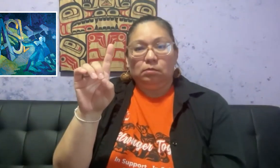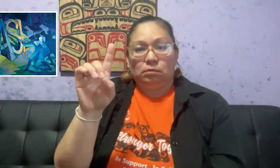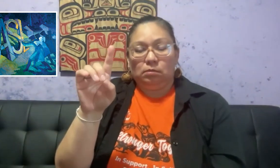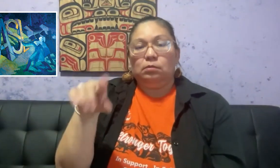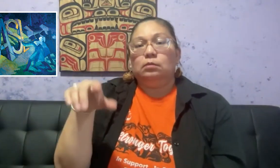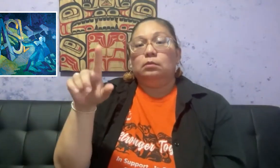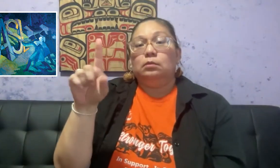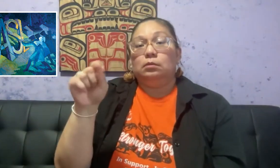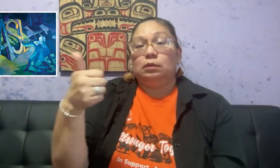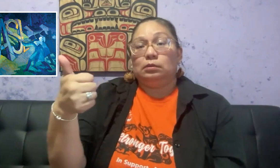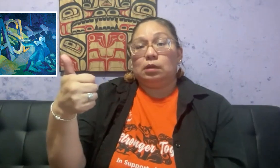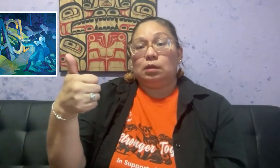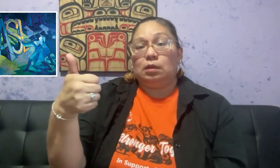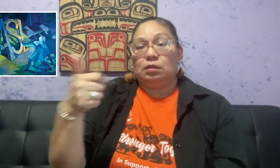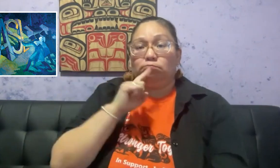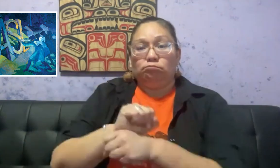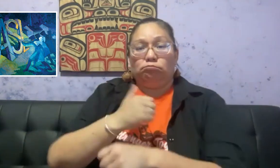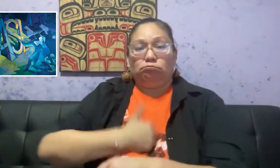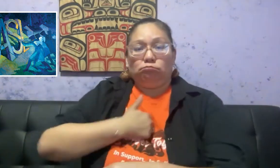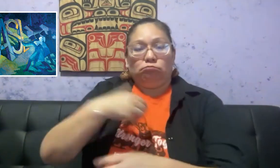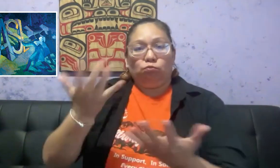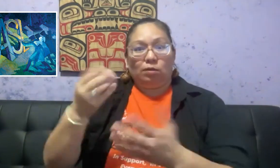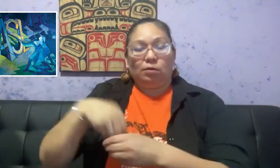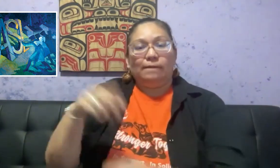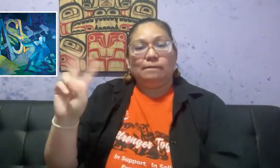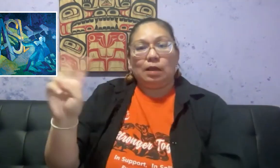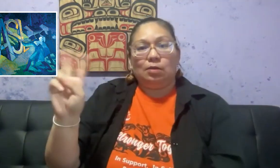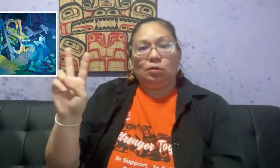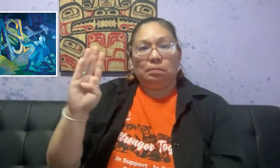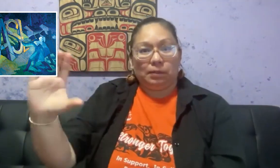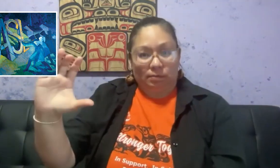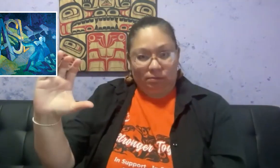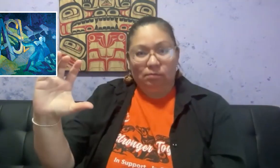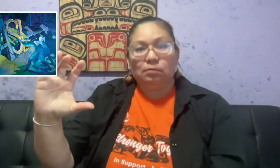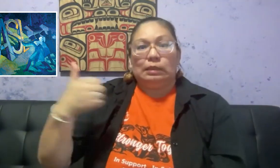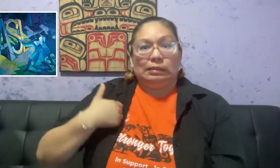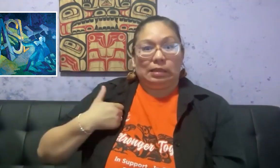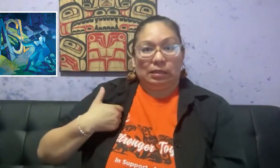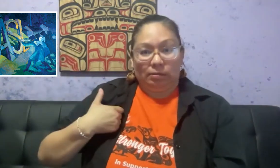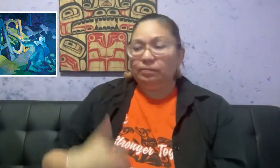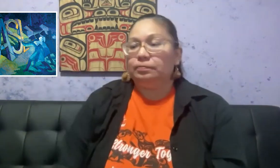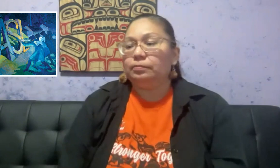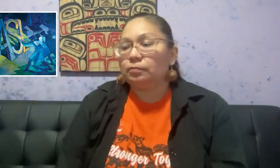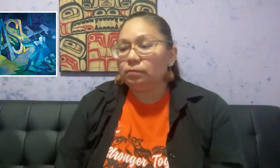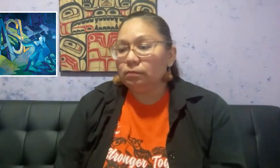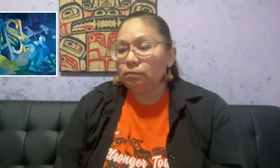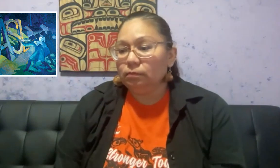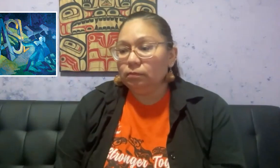Back in 2010, the ICED, the International Congress on Deaf Education, issued its first apology